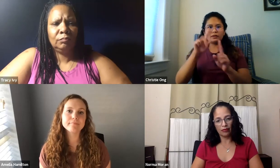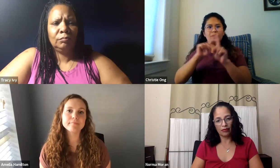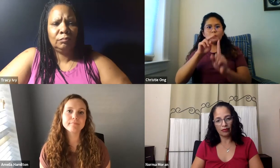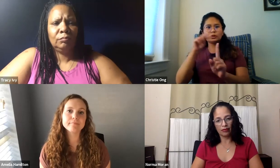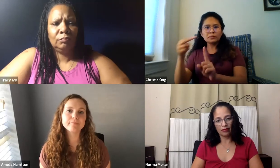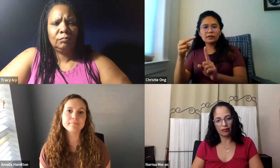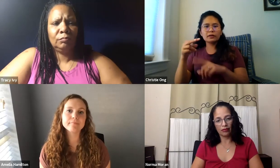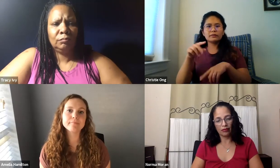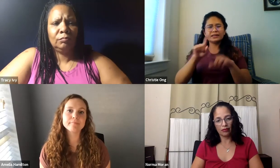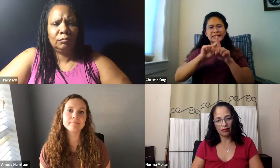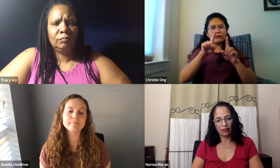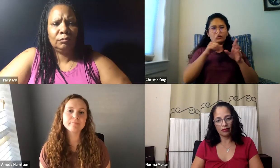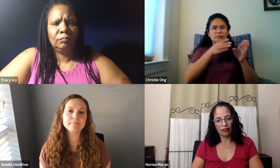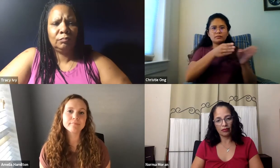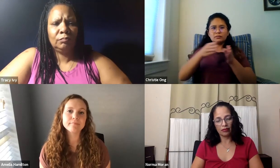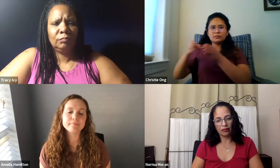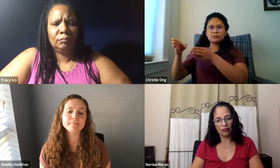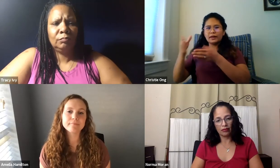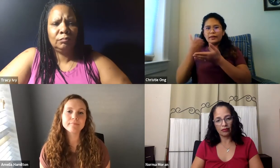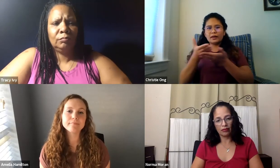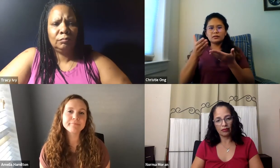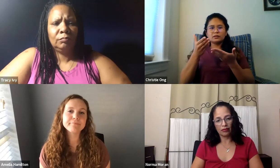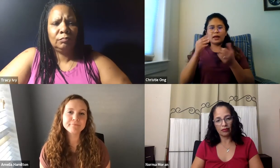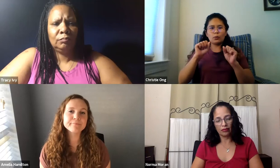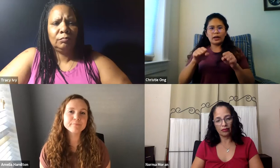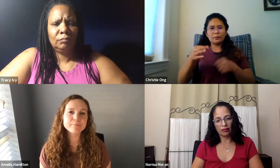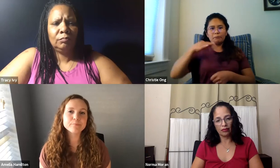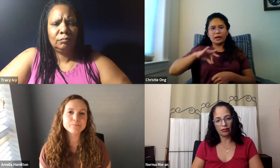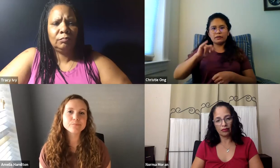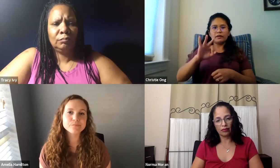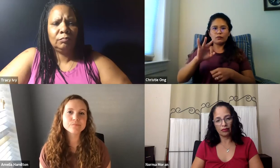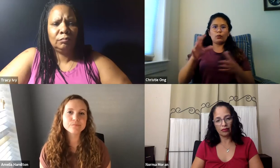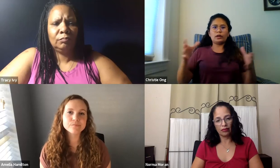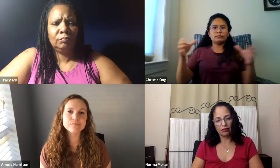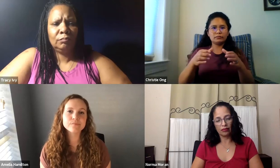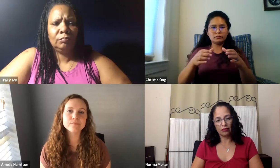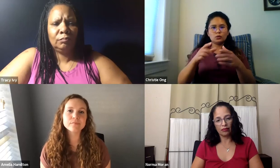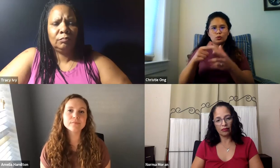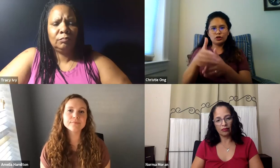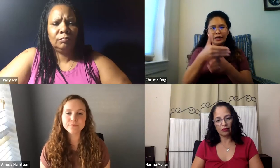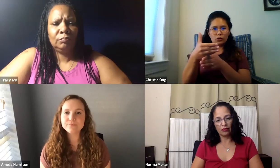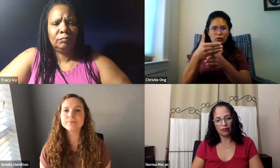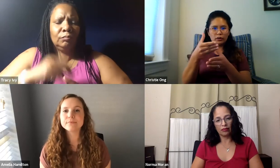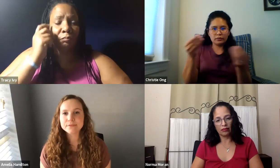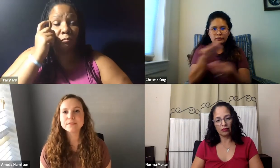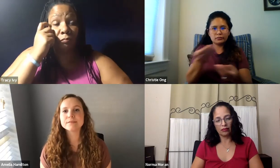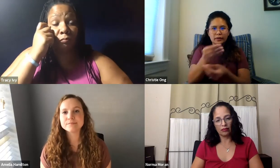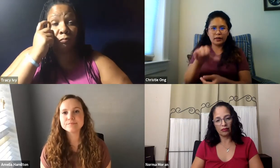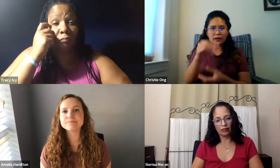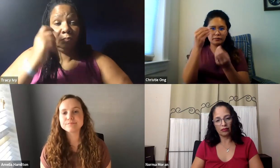parents, too. I'm sure that parents have different perspectives and different approaches to things, and it would be beneficial if we could get together